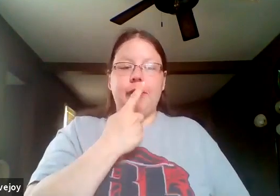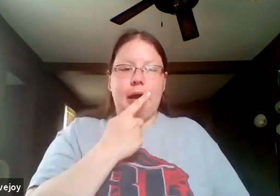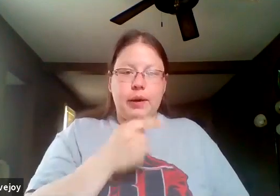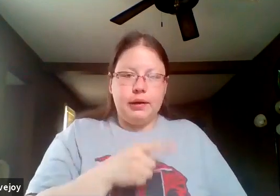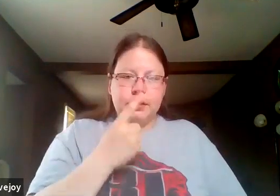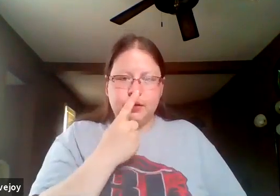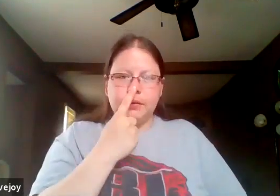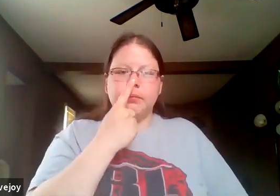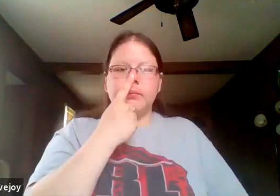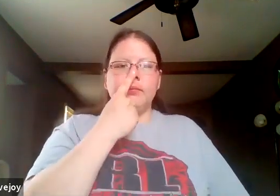a flower. So